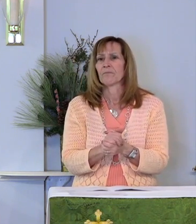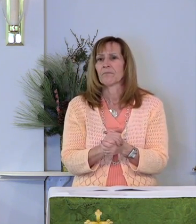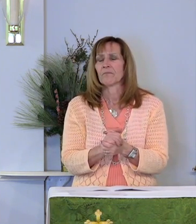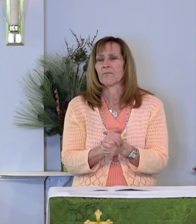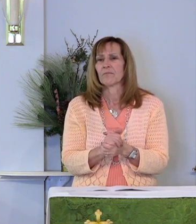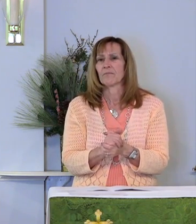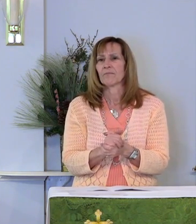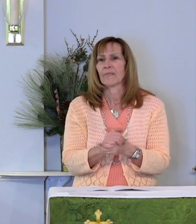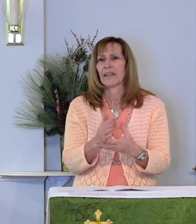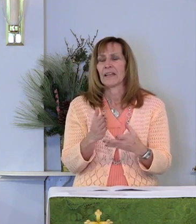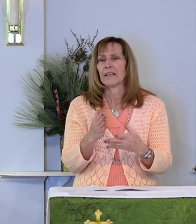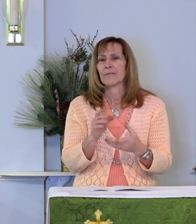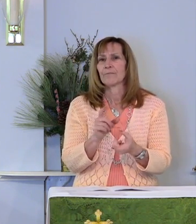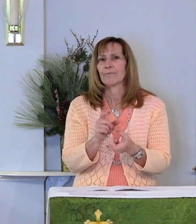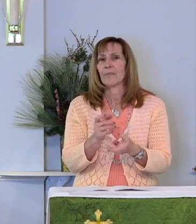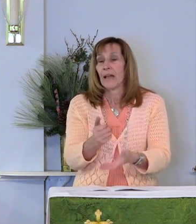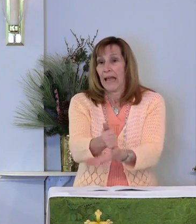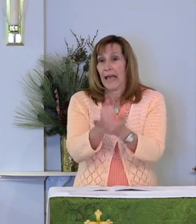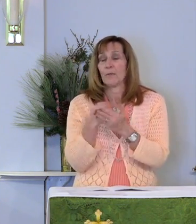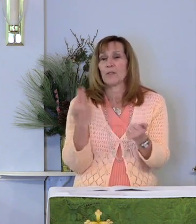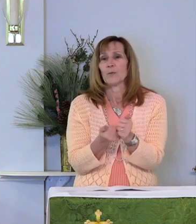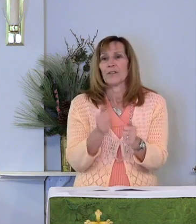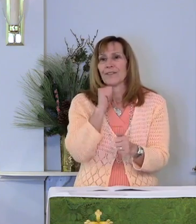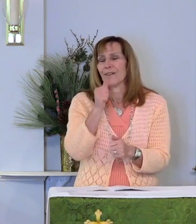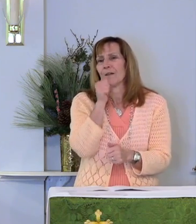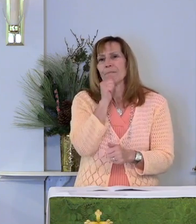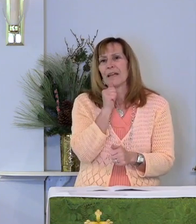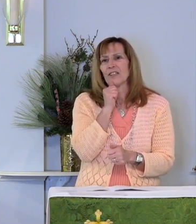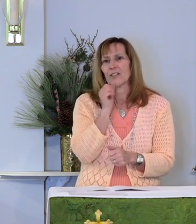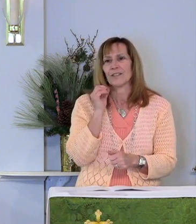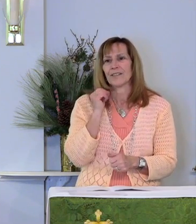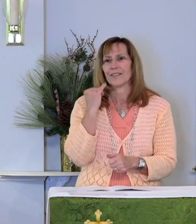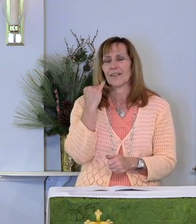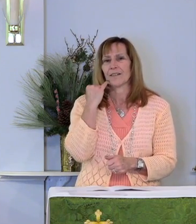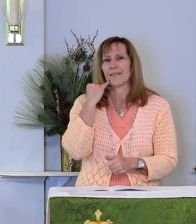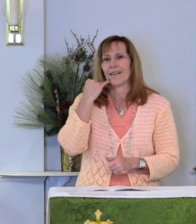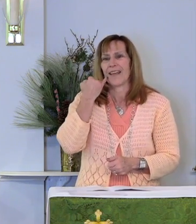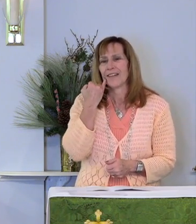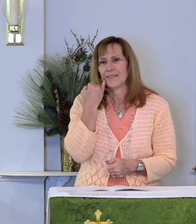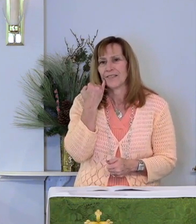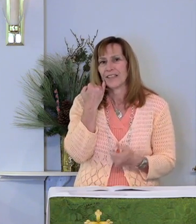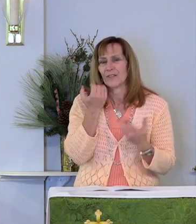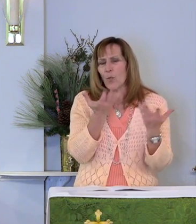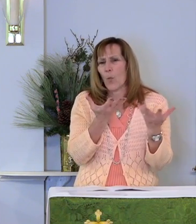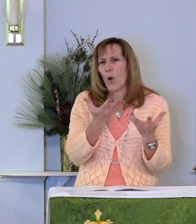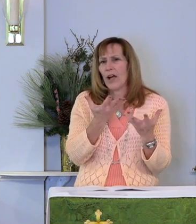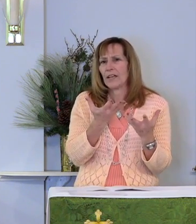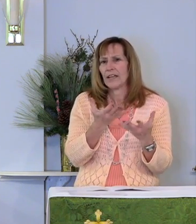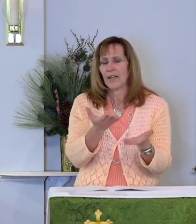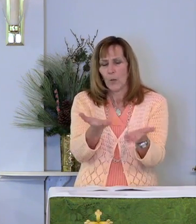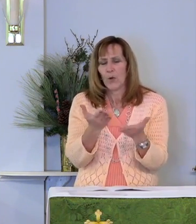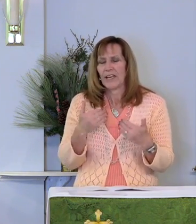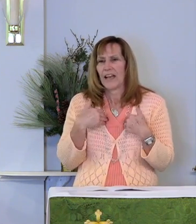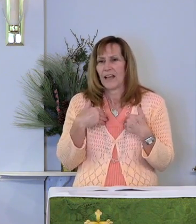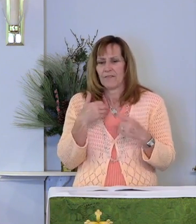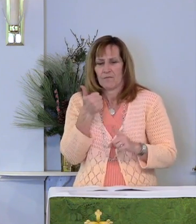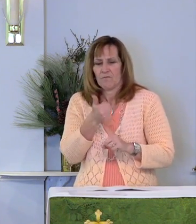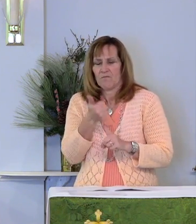Curb our impatience, our envy, and our insistence on our own way,